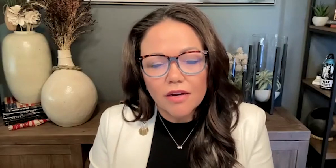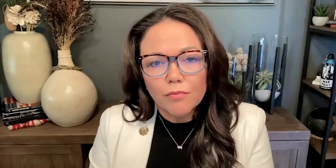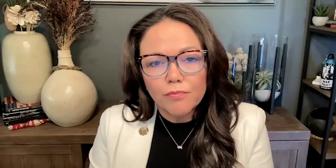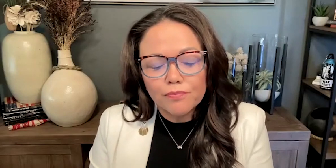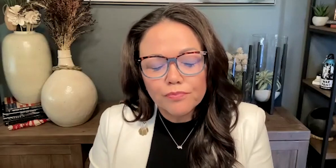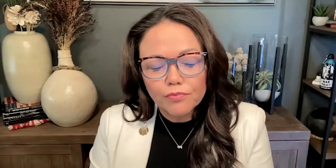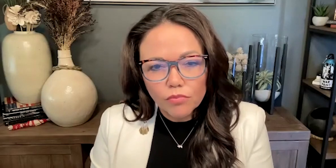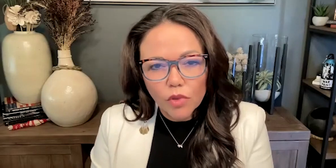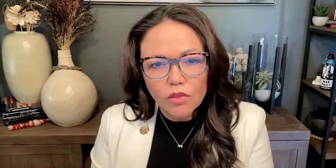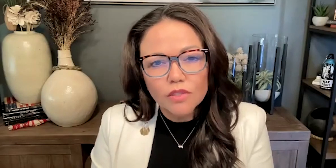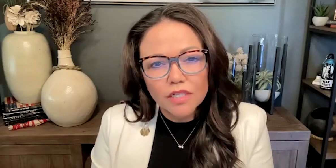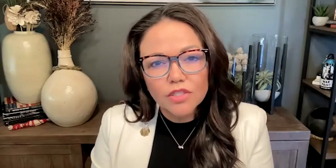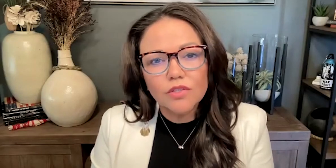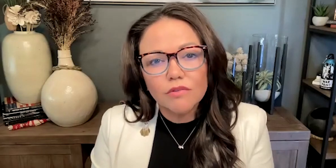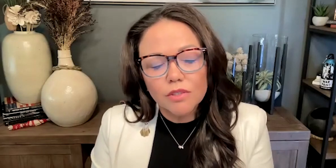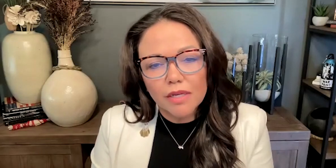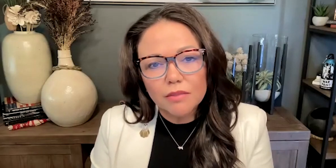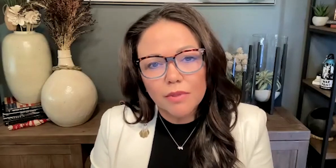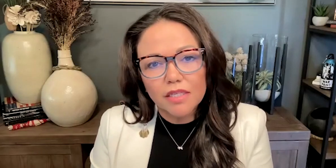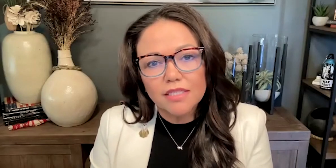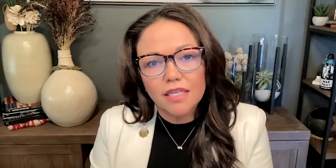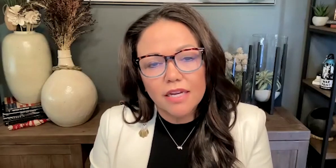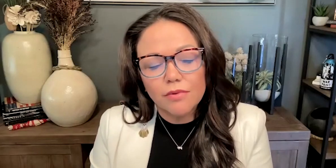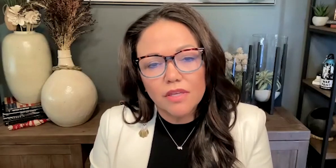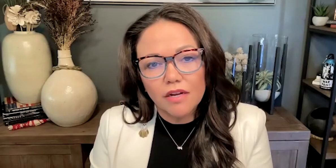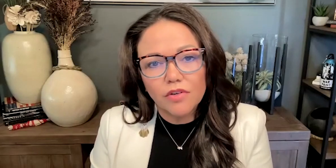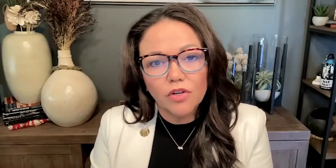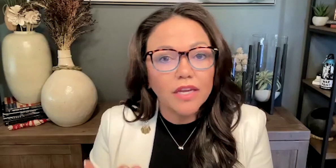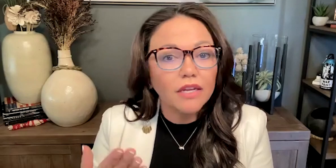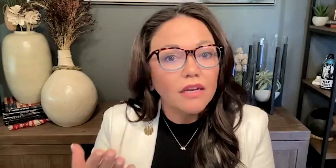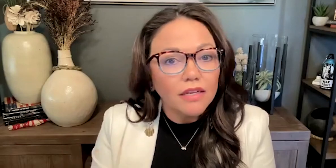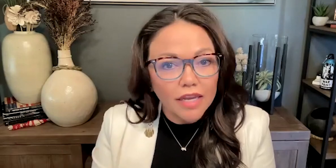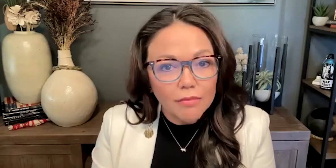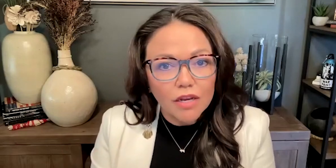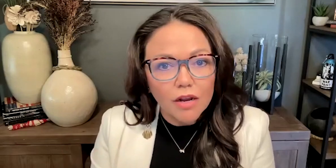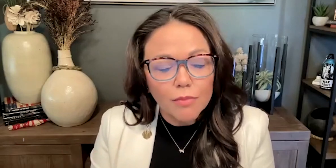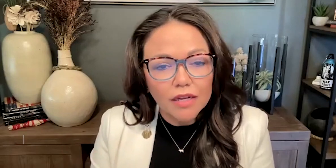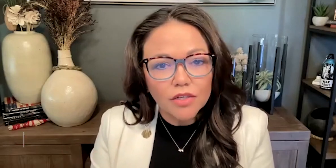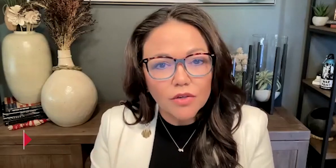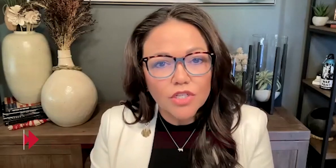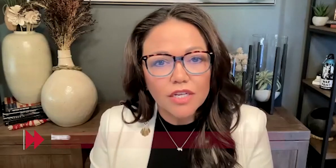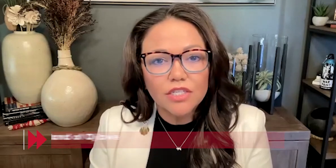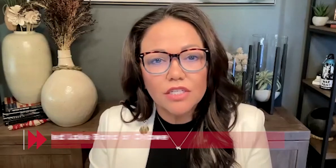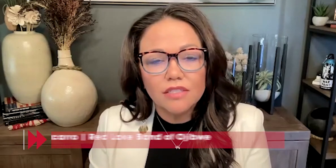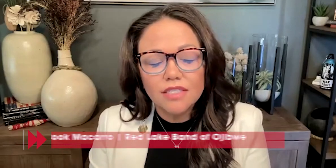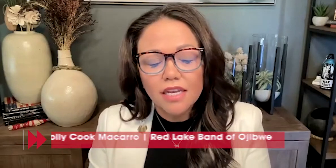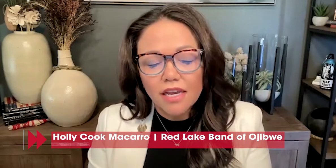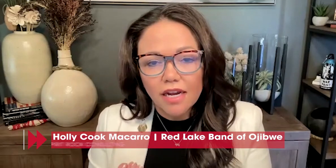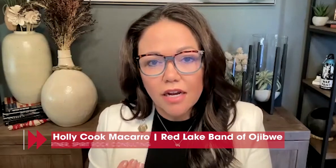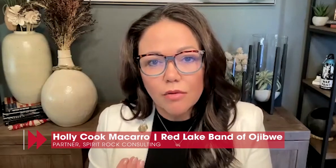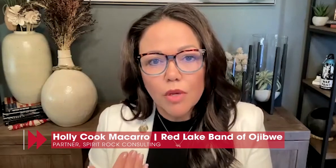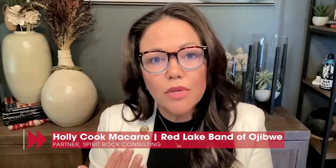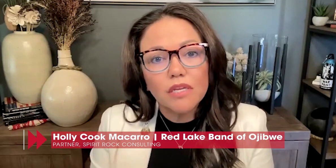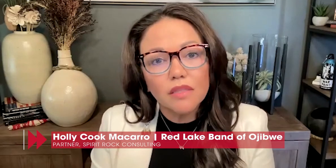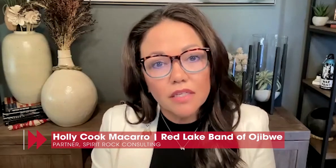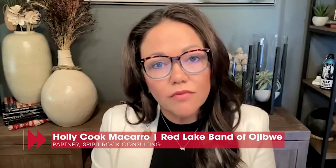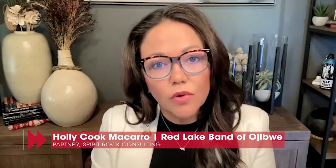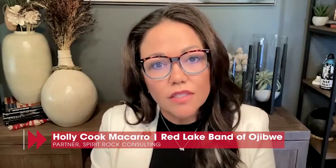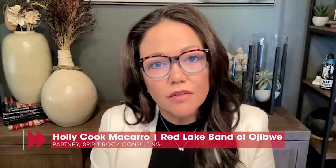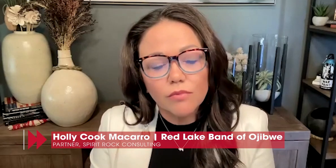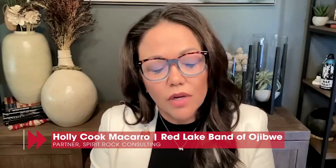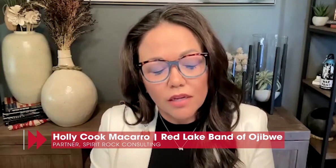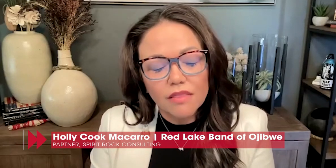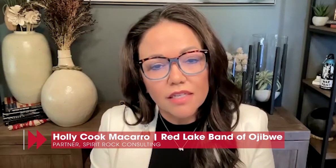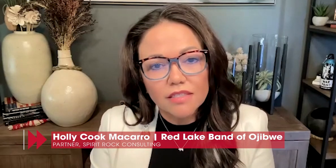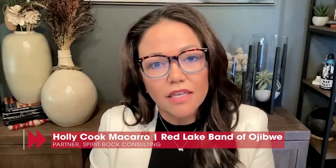those issues and responsibilities that lie with the governor, like gaming compact negotiations, being a leading